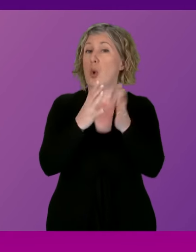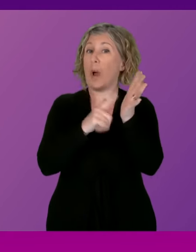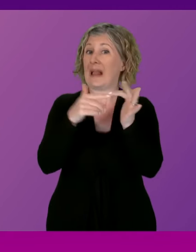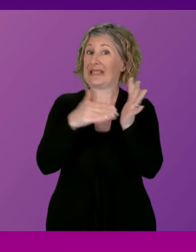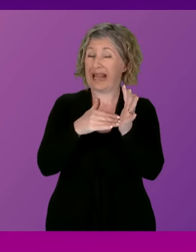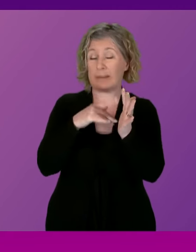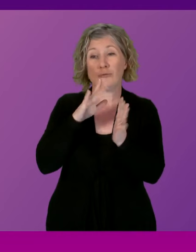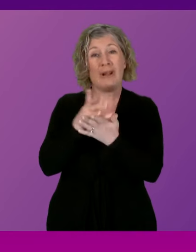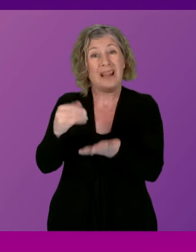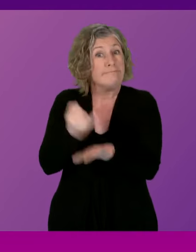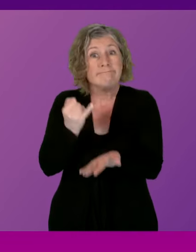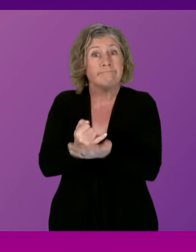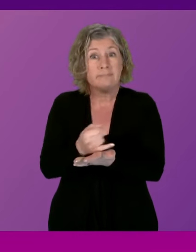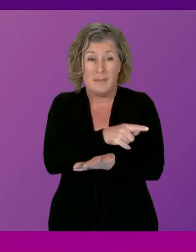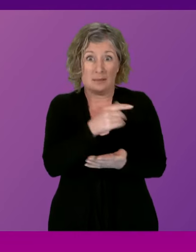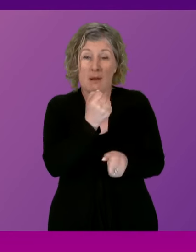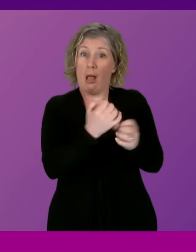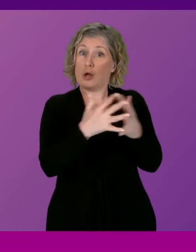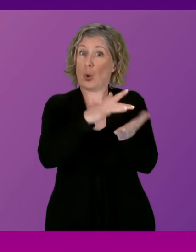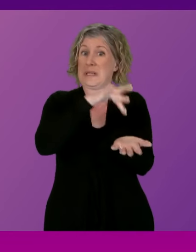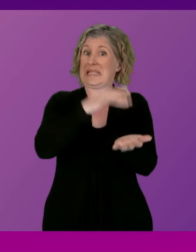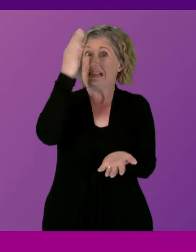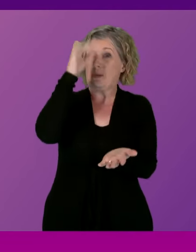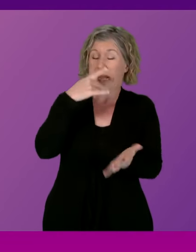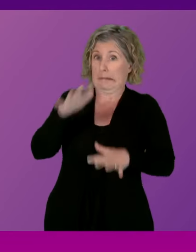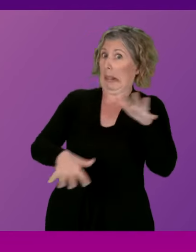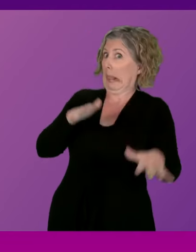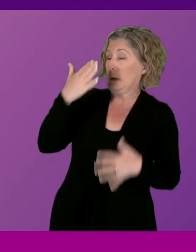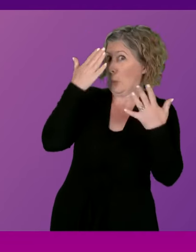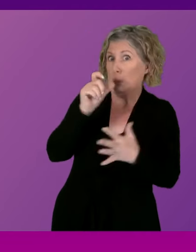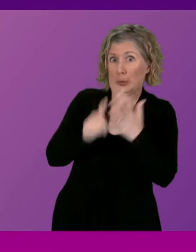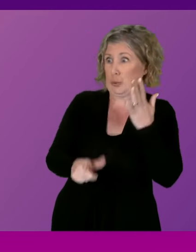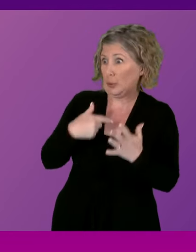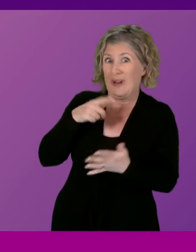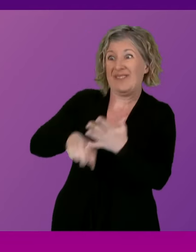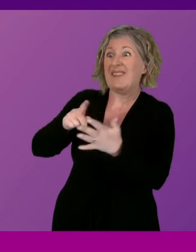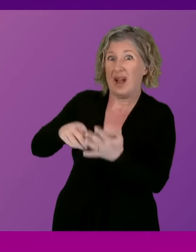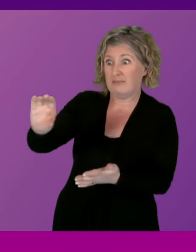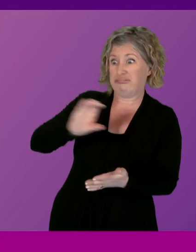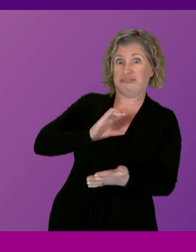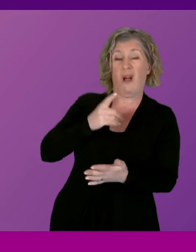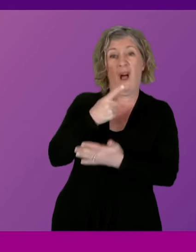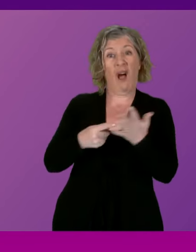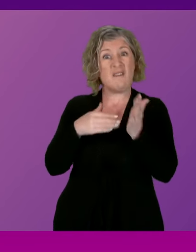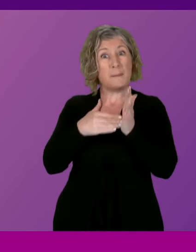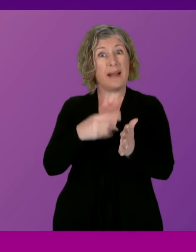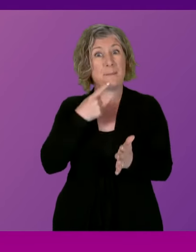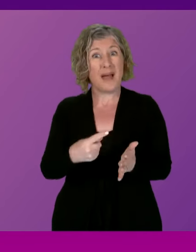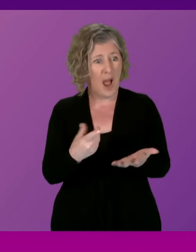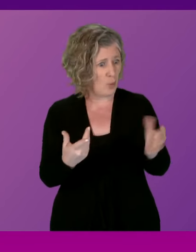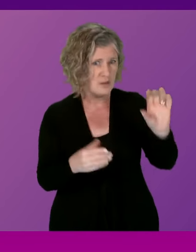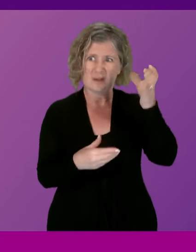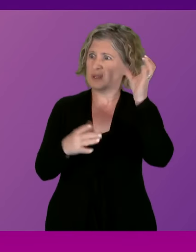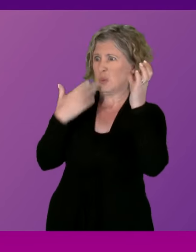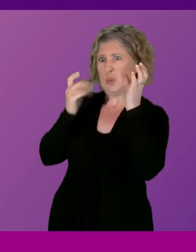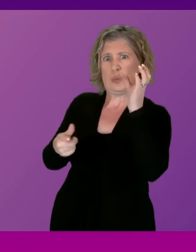Council says it doesn't know what to do with the colossal sums, half a million pounds so far, that it's raising. Shouldn't they have sorted this